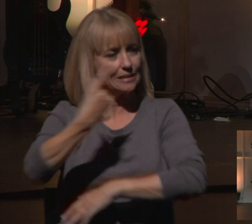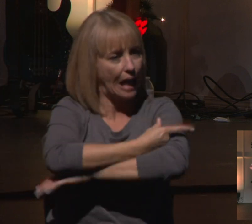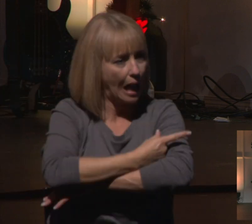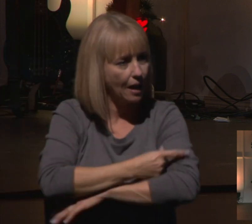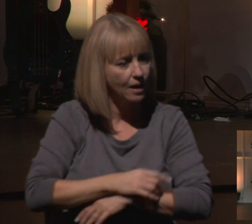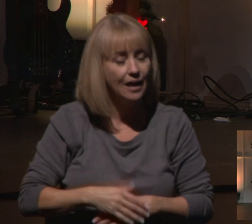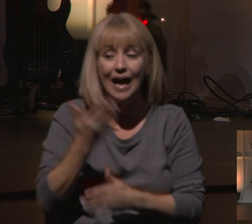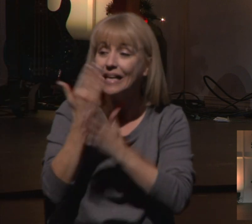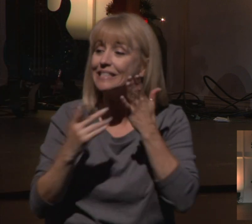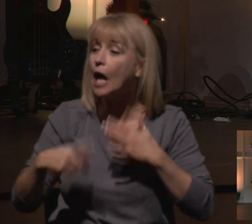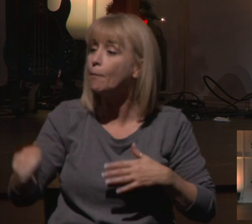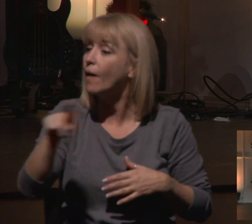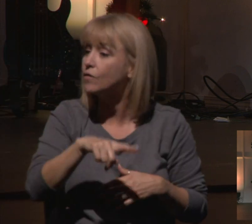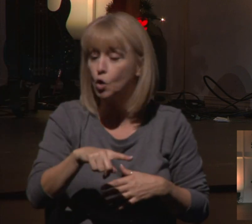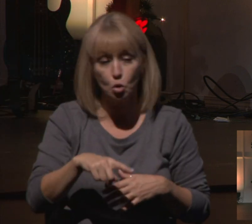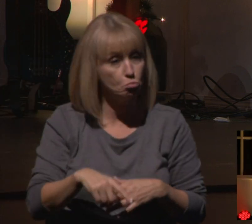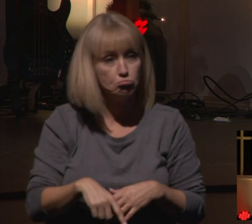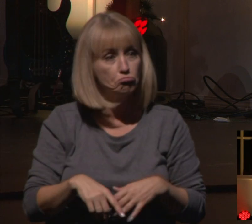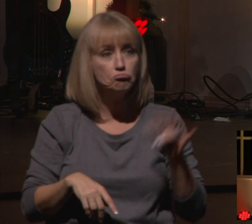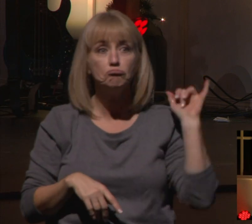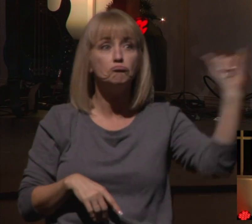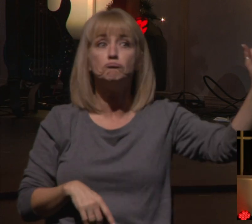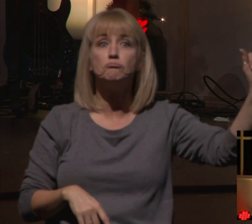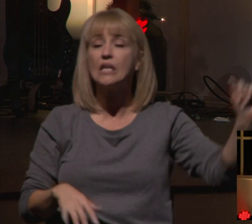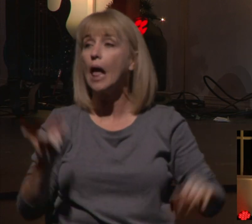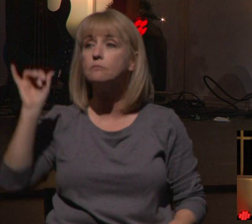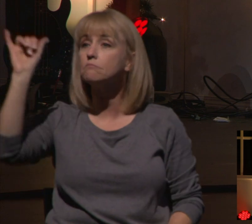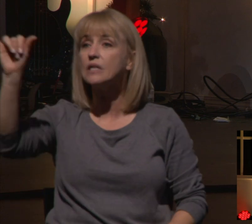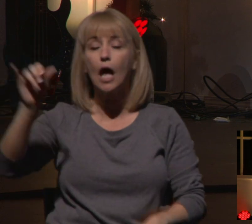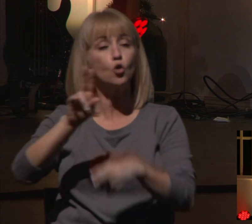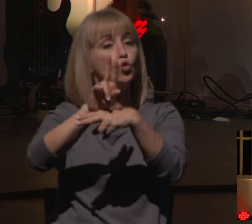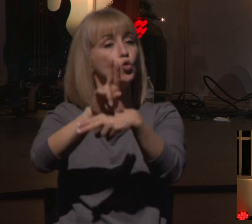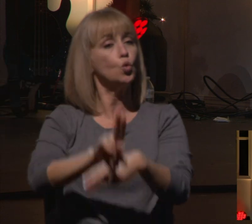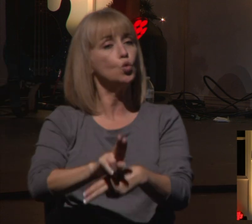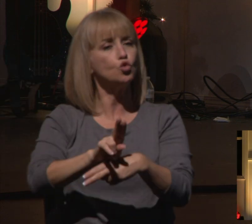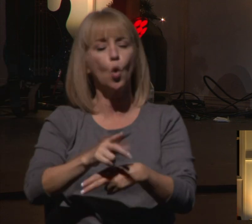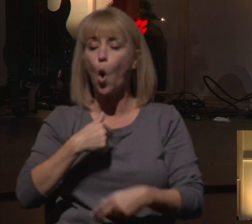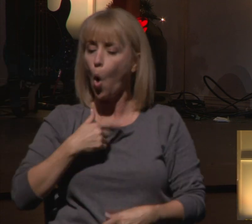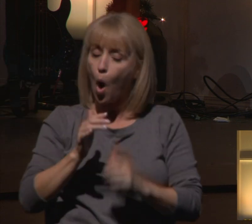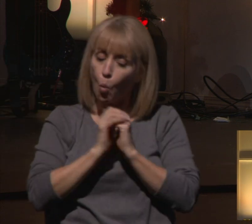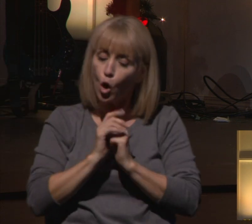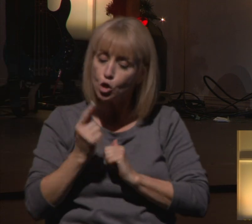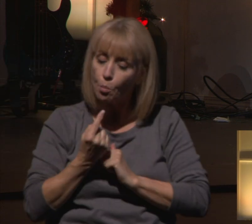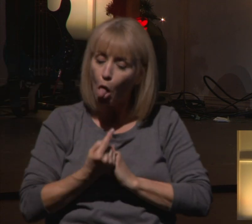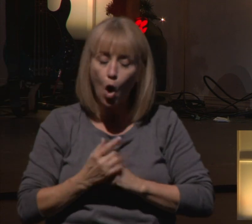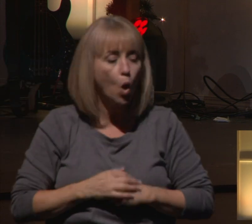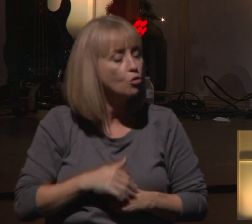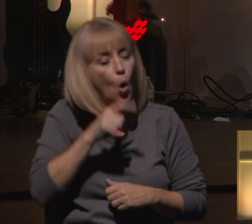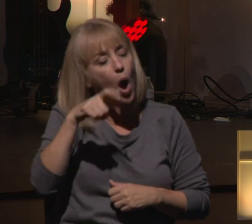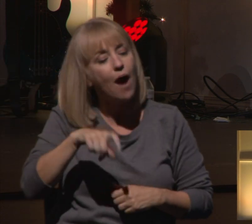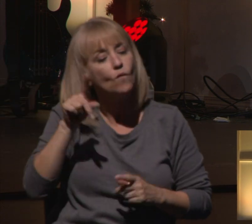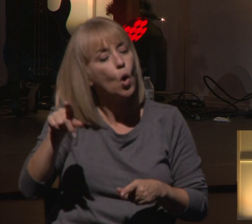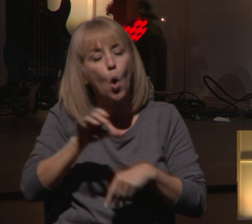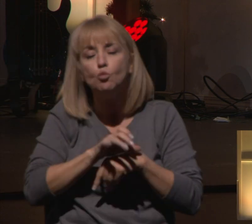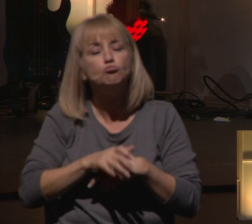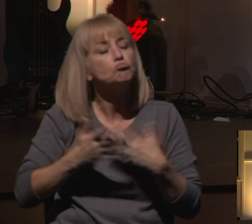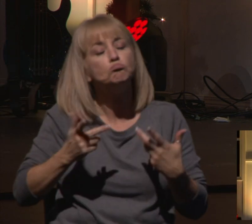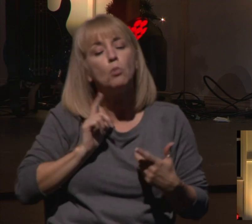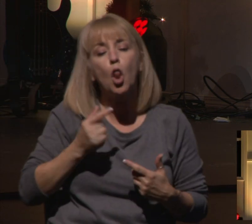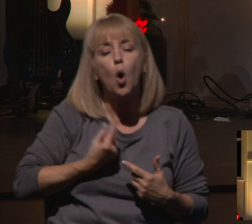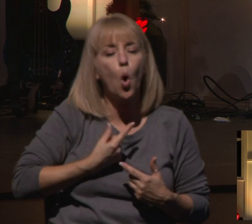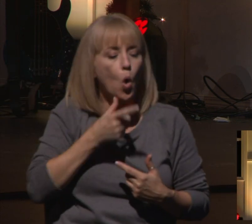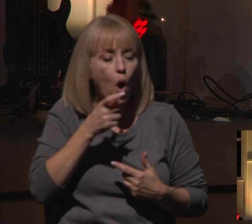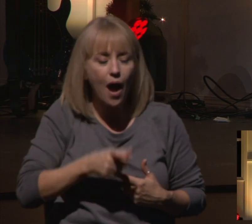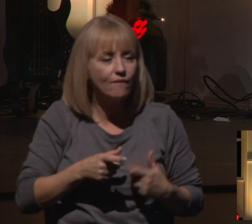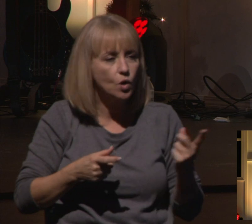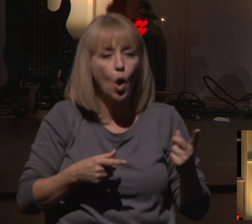gotten out of the habit of joining together. We've gotten used to distance. We've gotten used to worshiping alone. We've gotten used to being on digital. Like, be